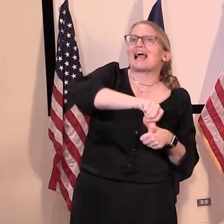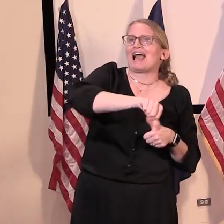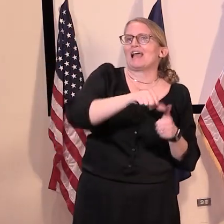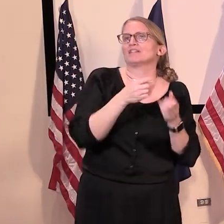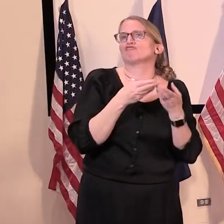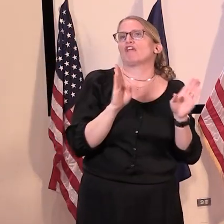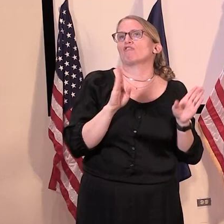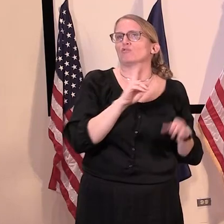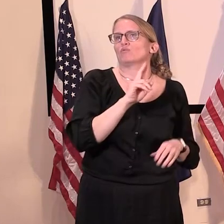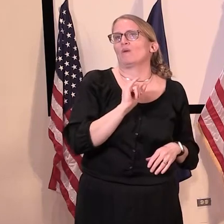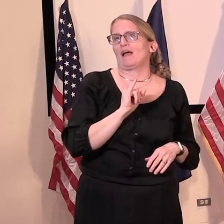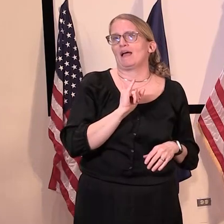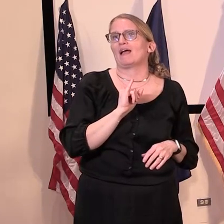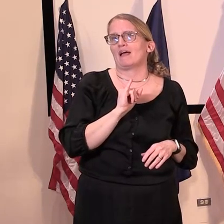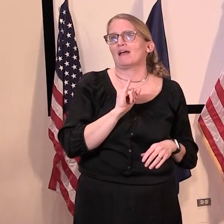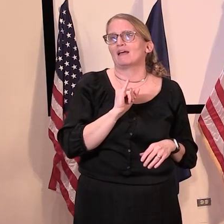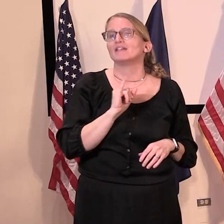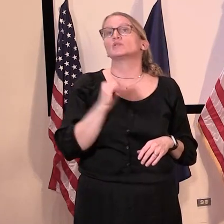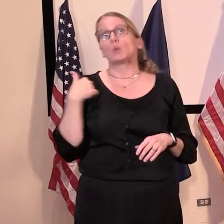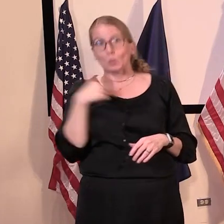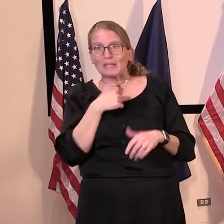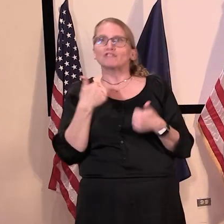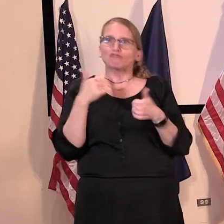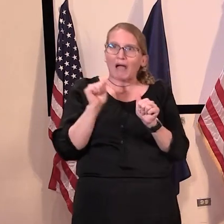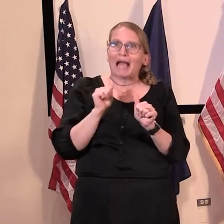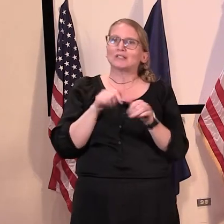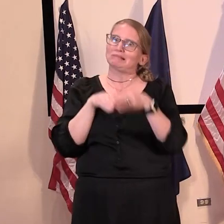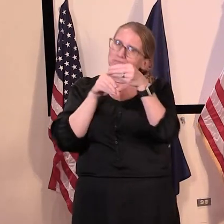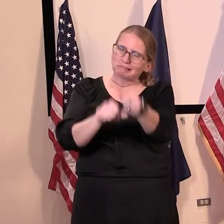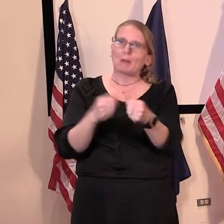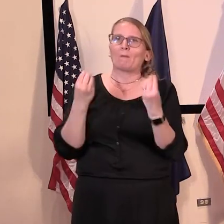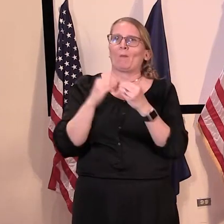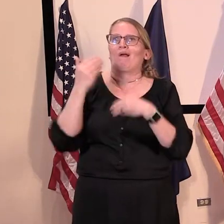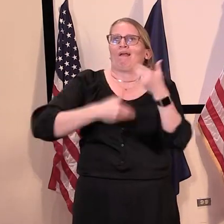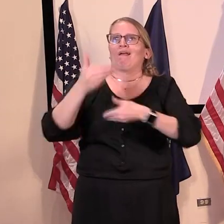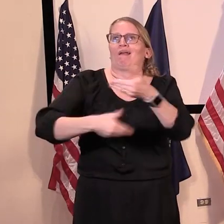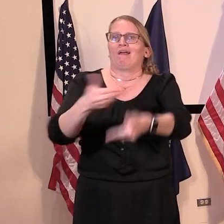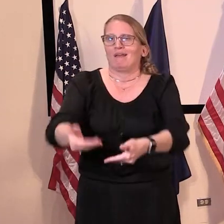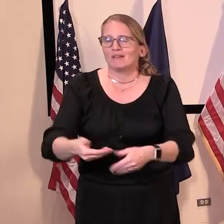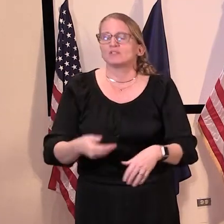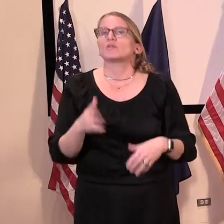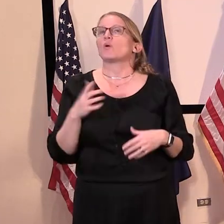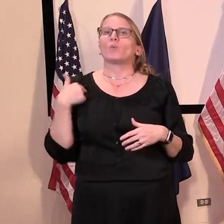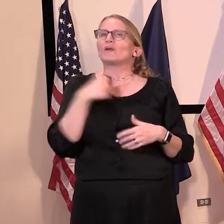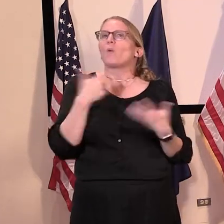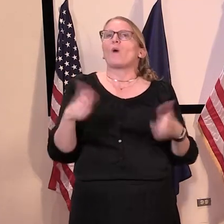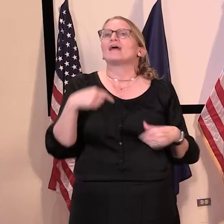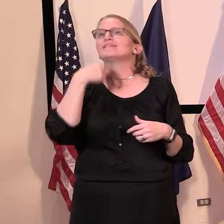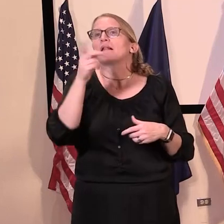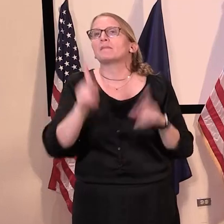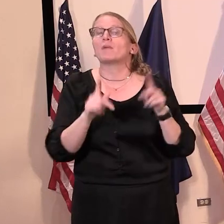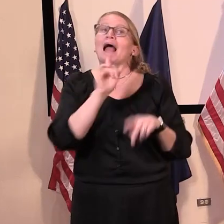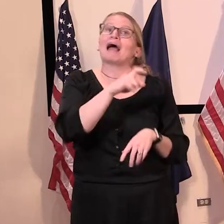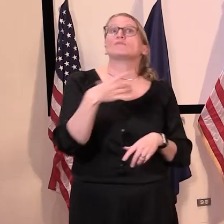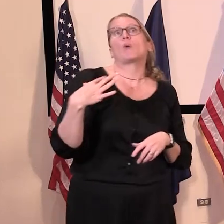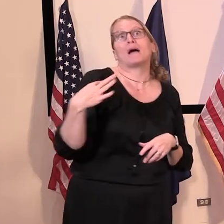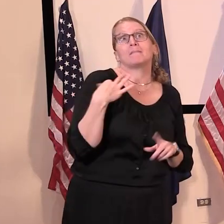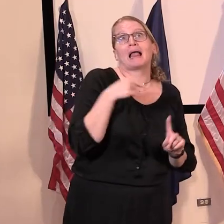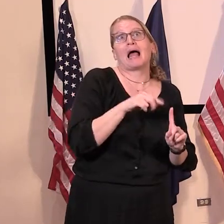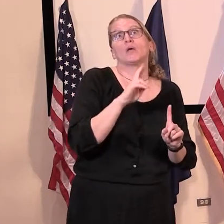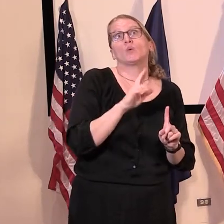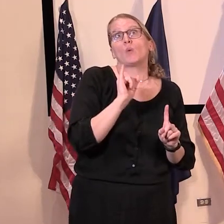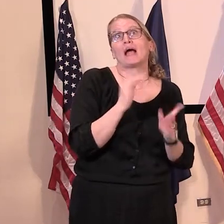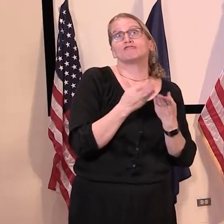process. So instead of someone submitting a general UI application, waiting for a determination and then applying